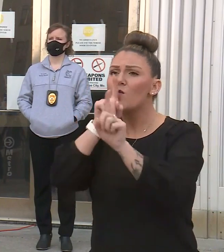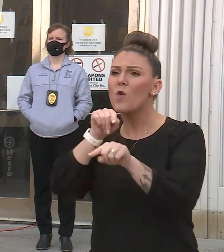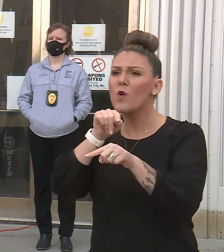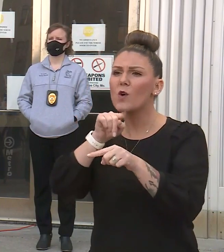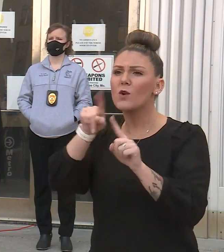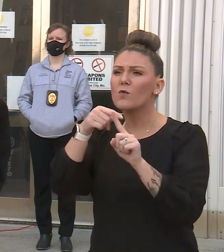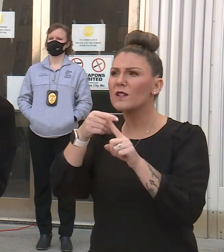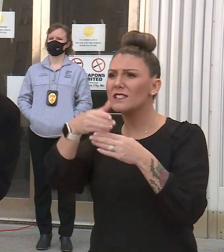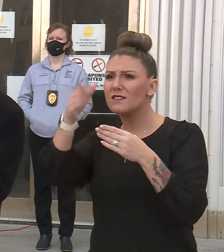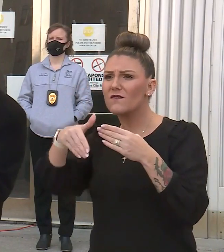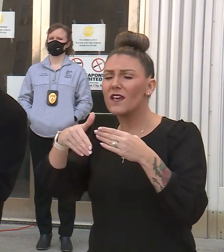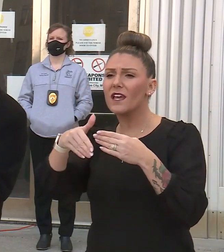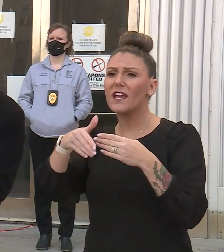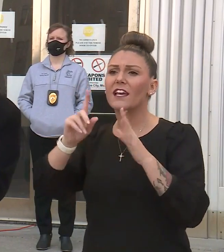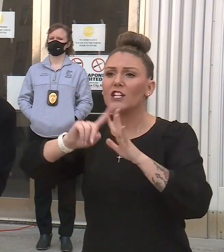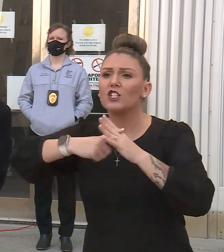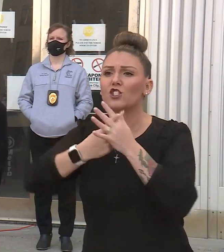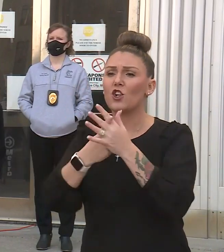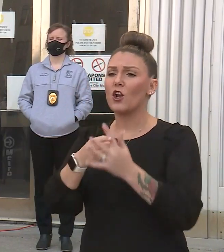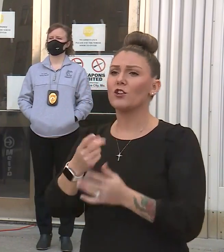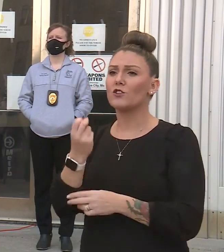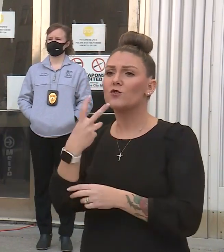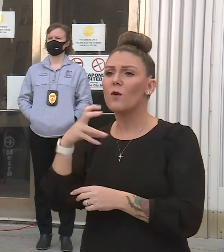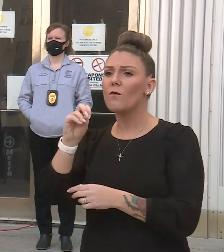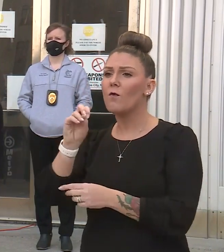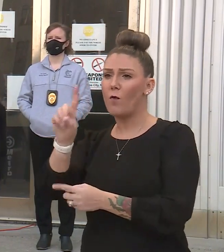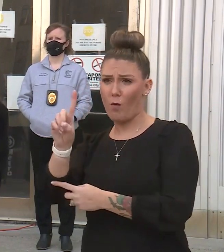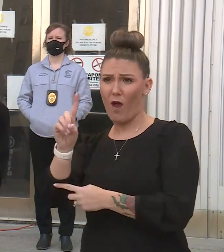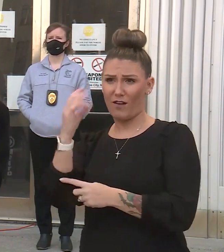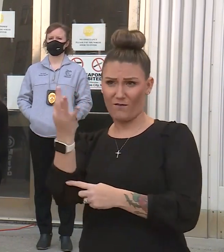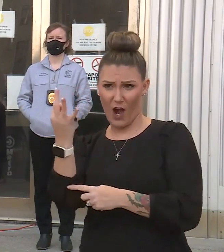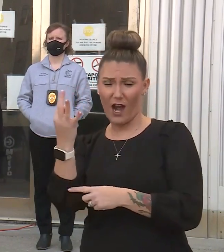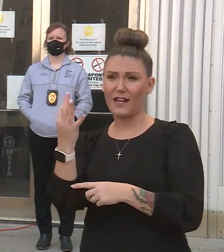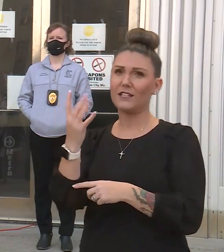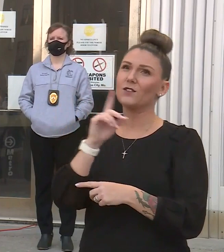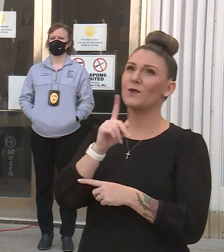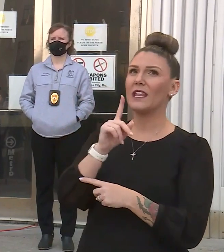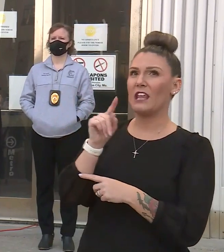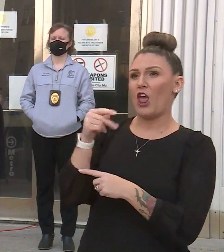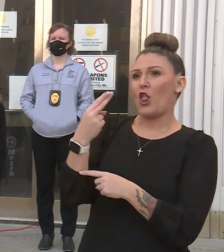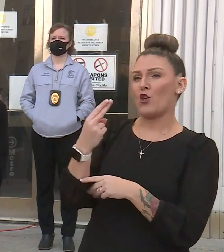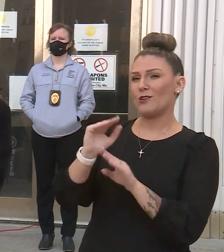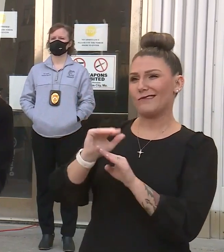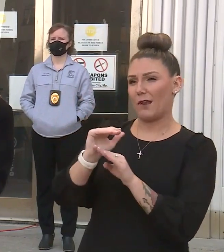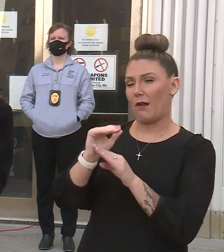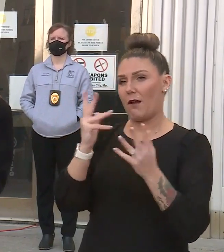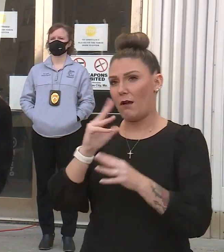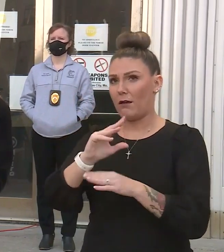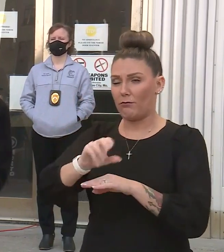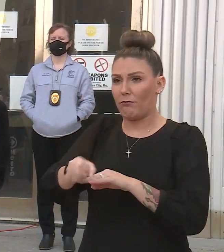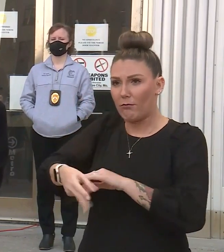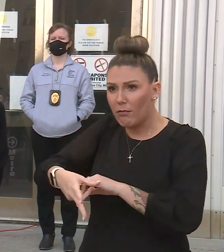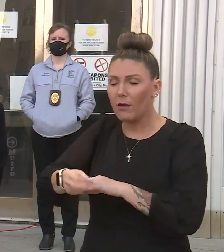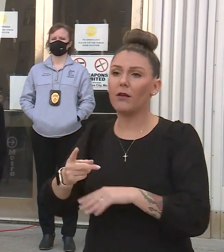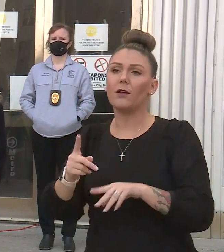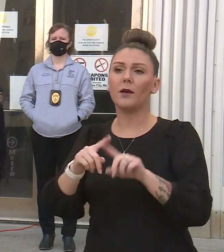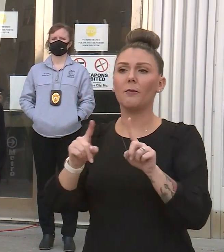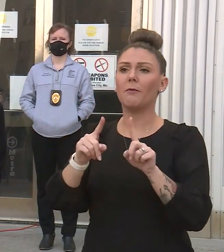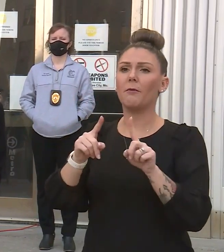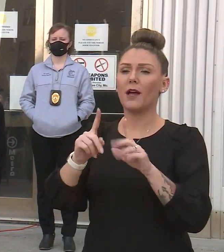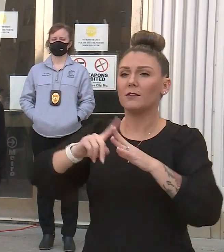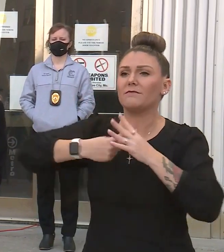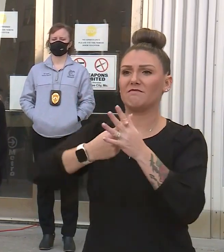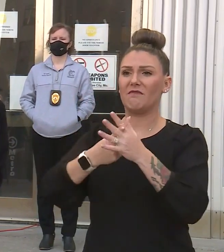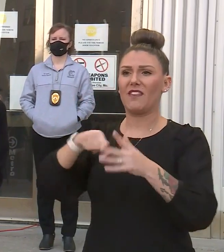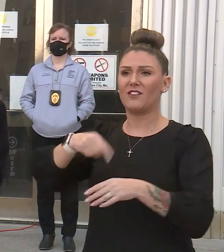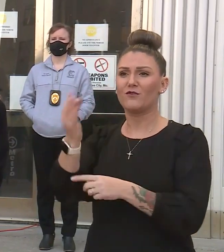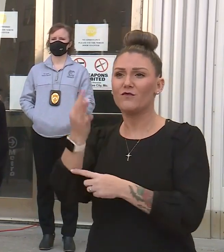The order begins 12.01 a.m. on Friday. So really Thursday night, if you think about it, but it'll be effective this Friday morning